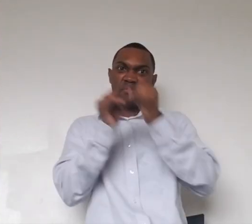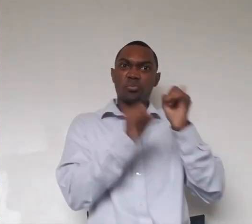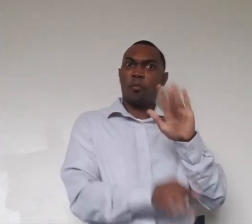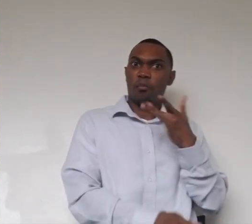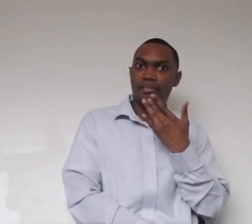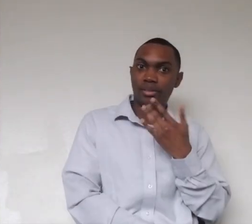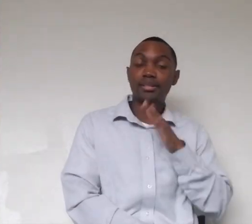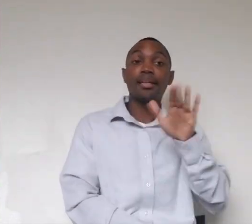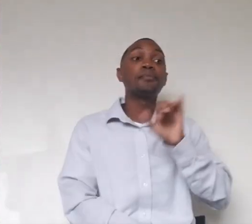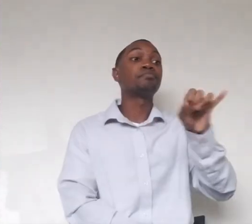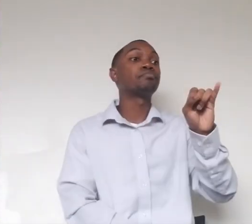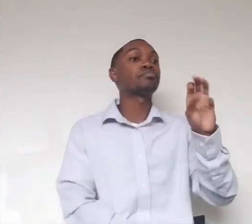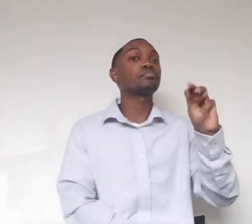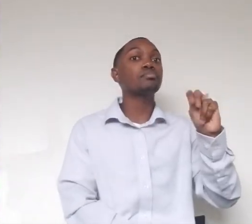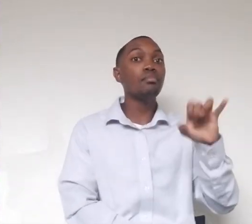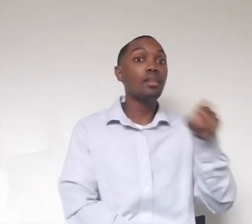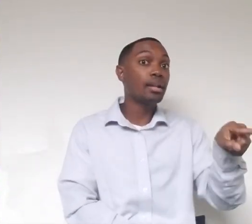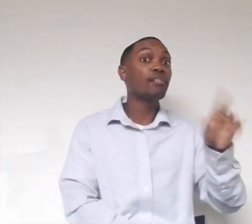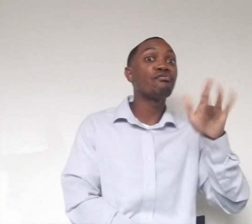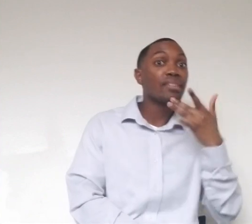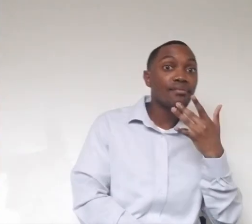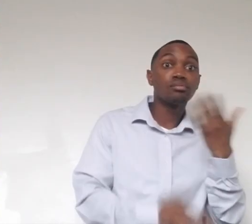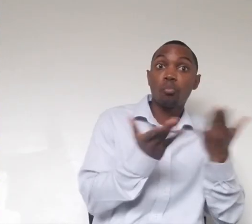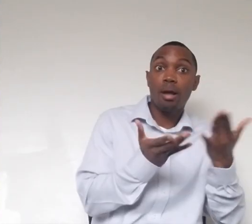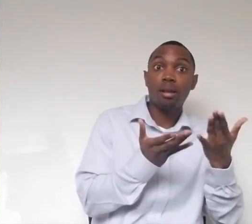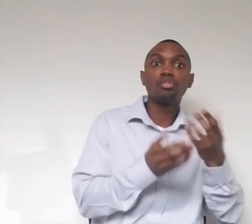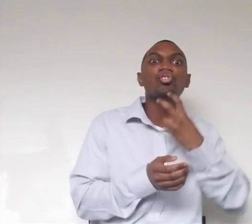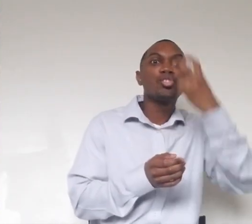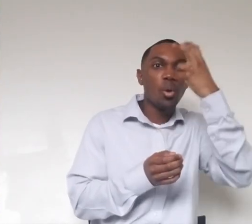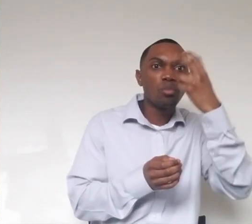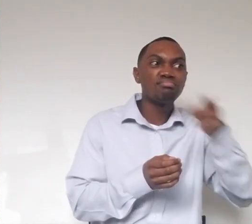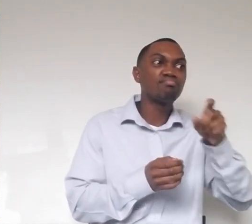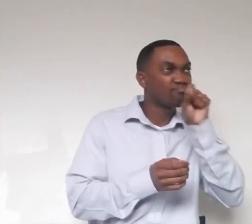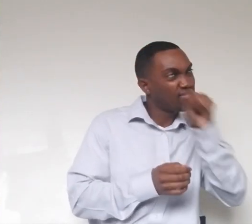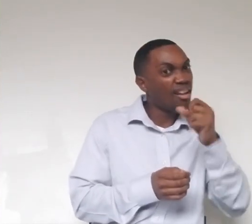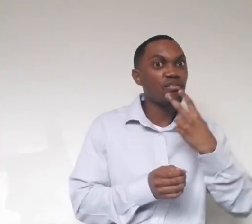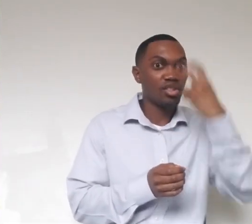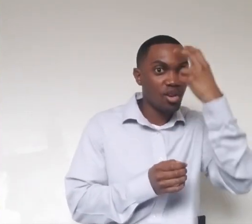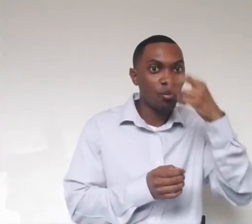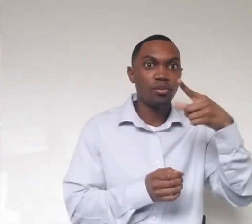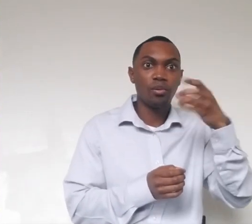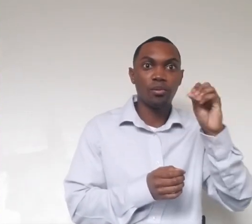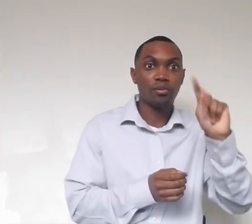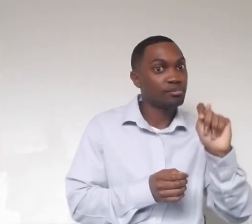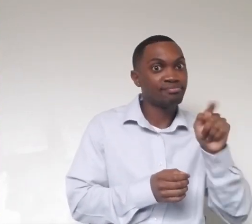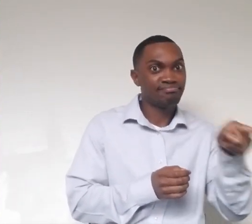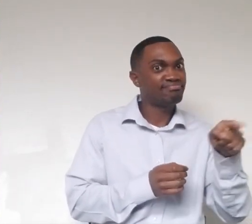favorite protein item that she gets is goat. Goat is, hands down, one of her favorites. She loves goat. Uh, John gets a